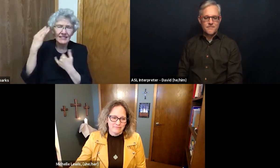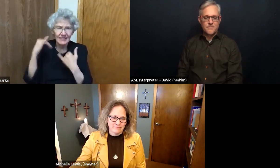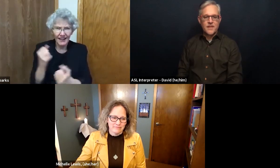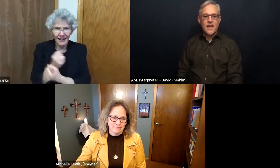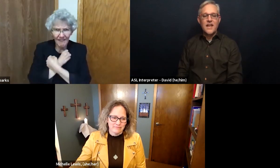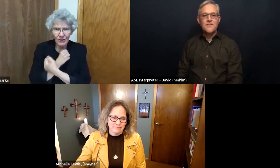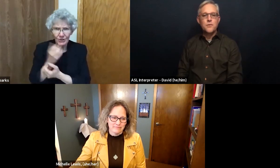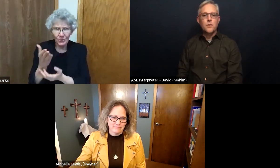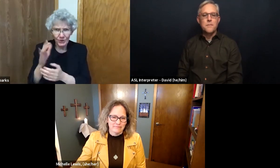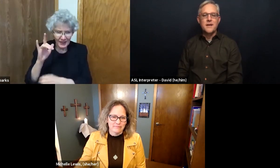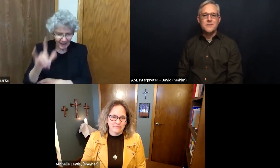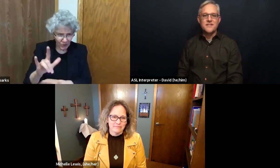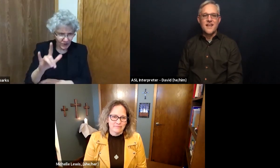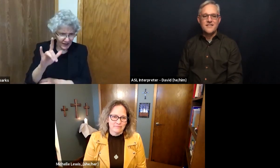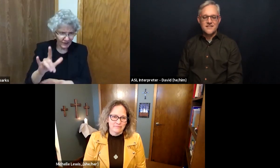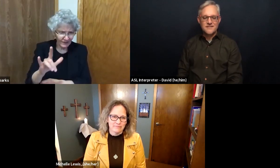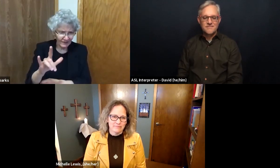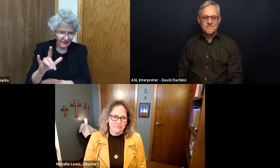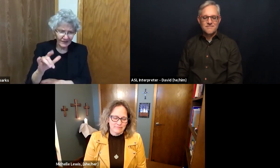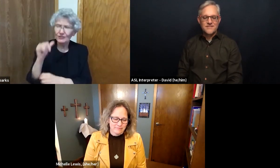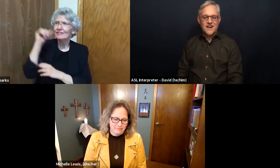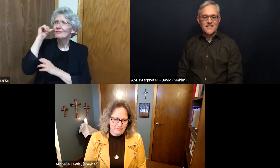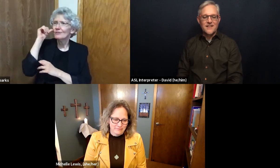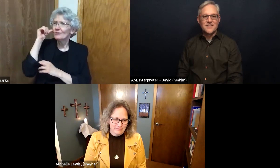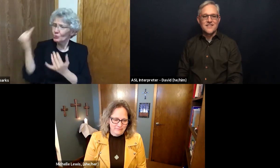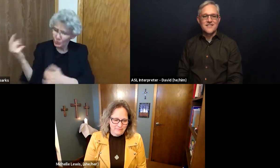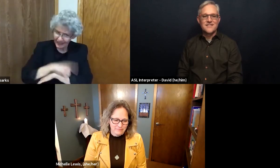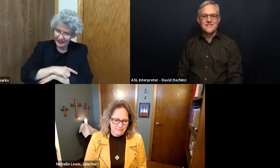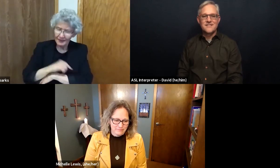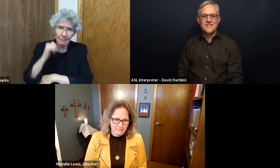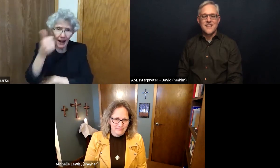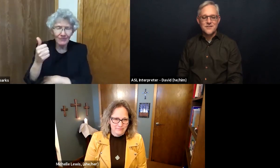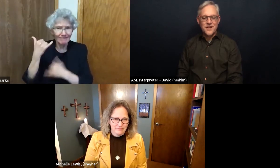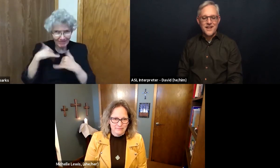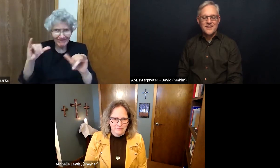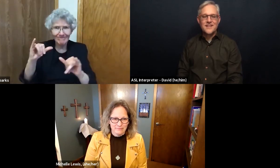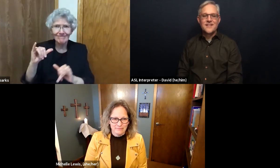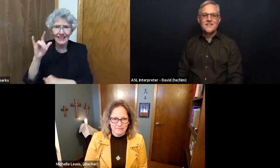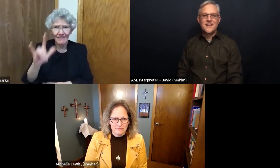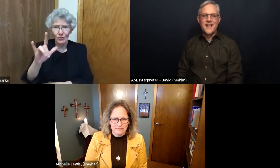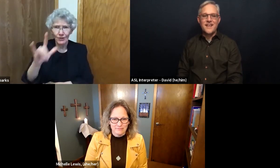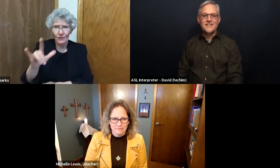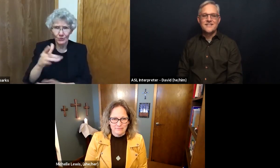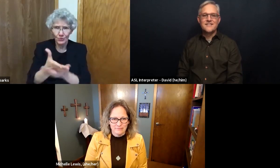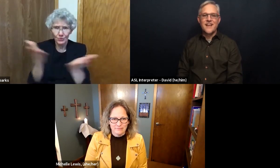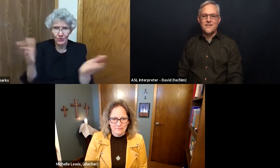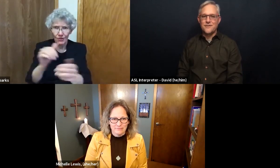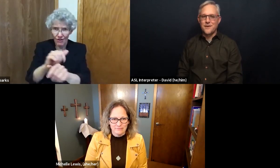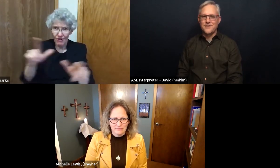Even when we make mistakes, God loves us. Yesterday, today, and forever.